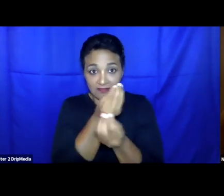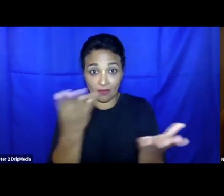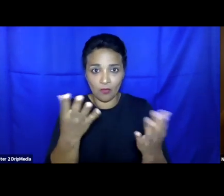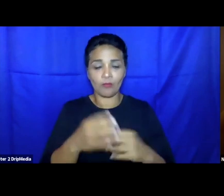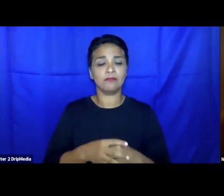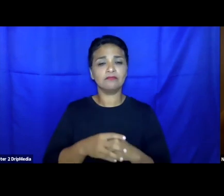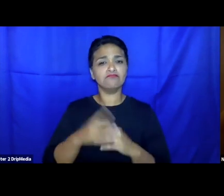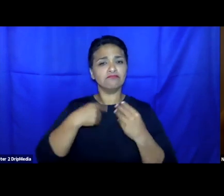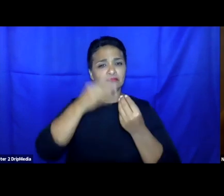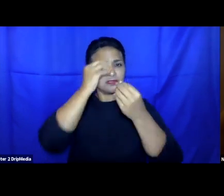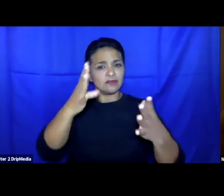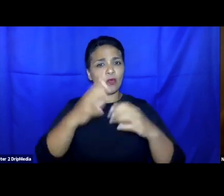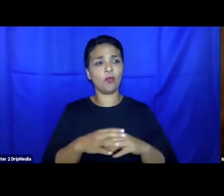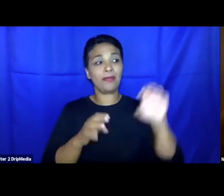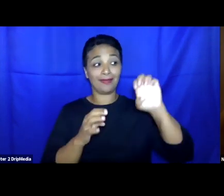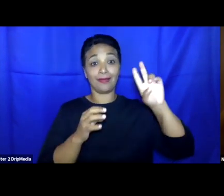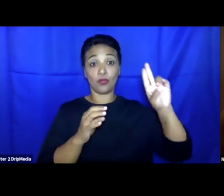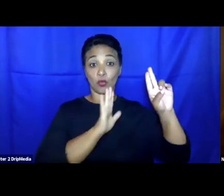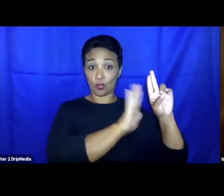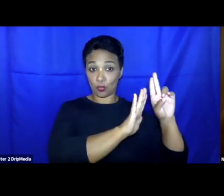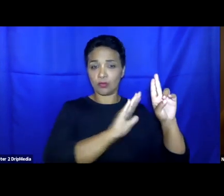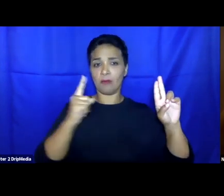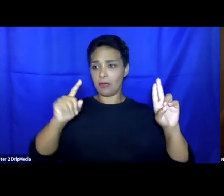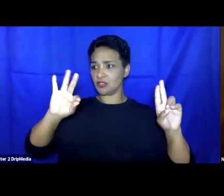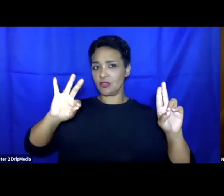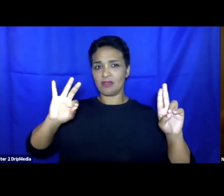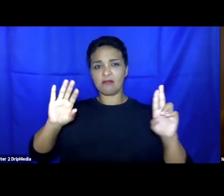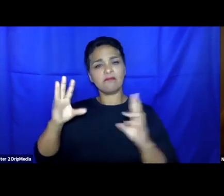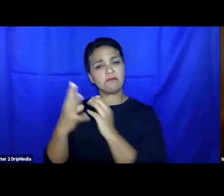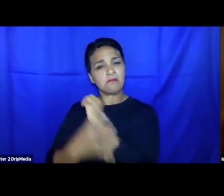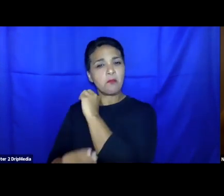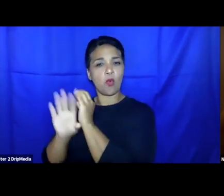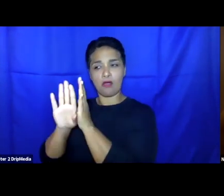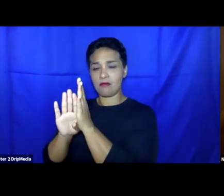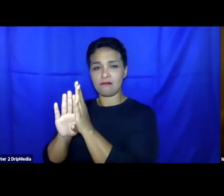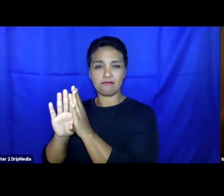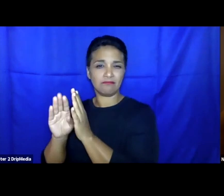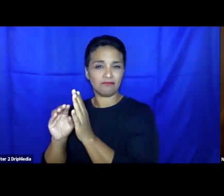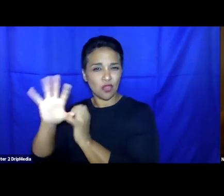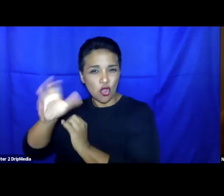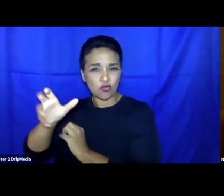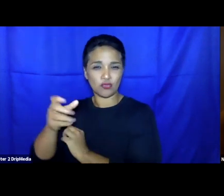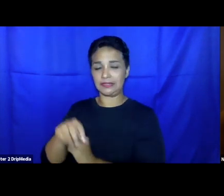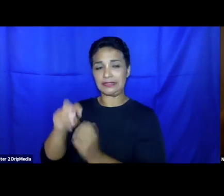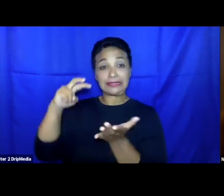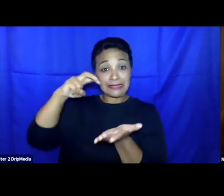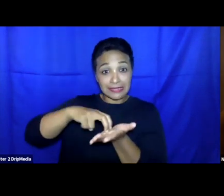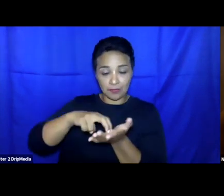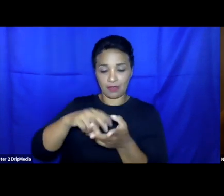third countries, primarily of transit, that would be Turkey, Serbia, Niger, and Tunisia, in the field of asylum governance.